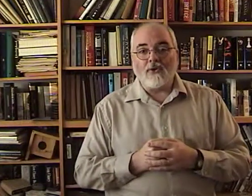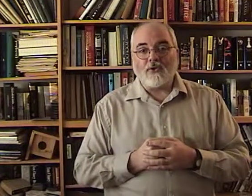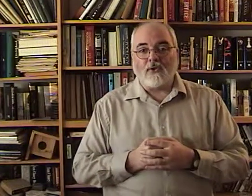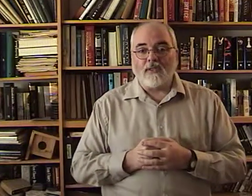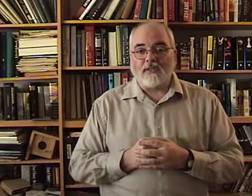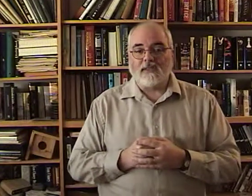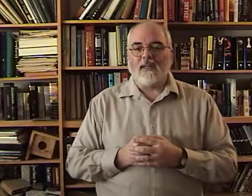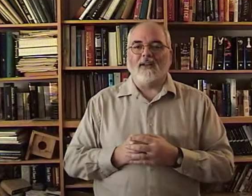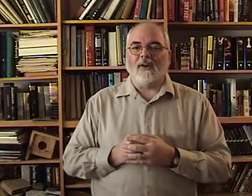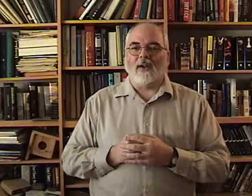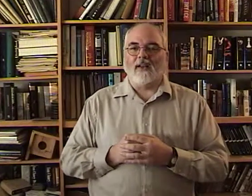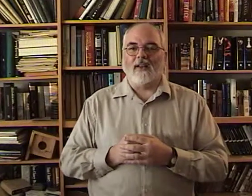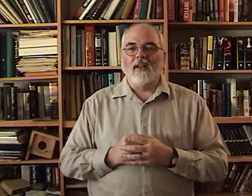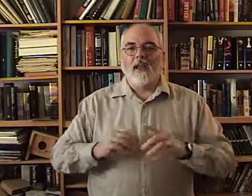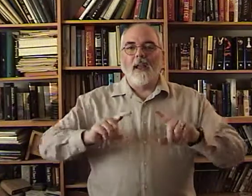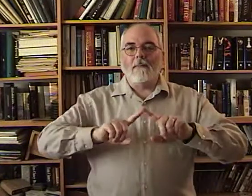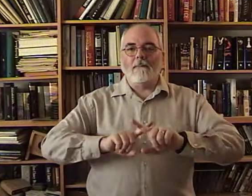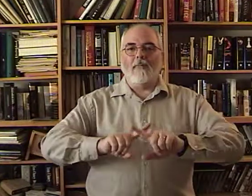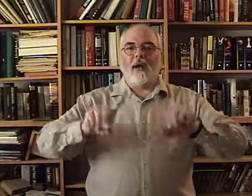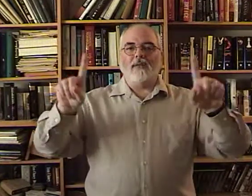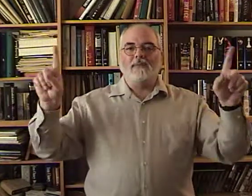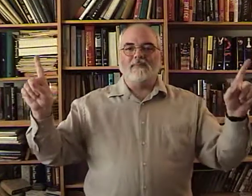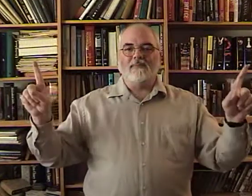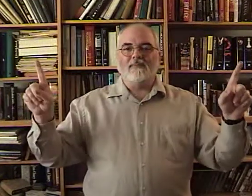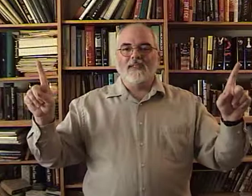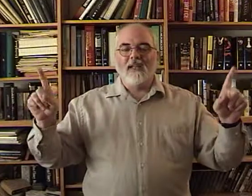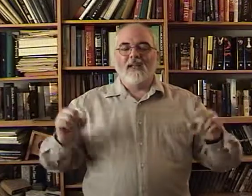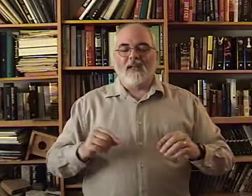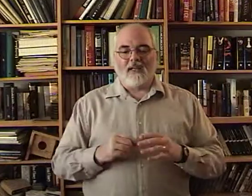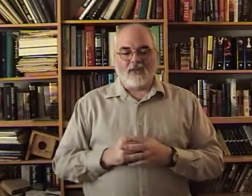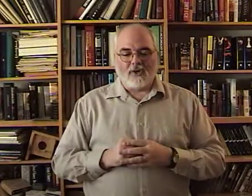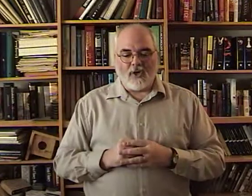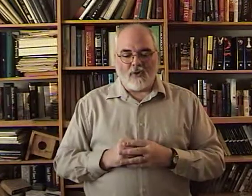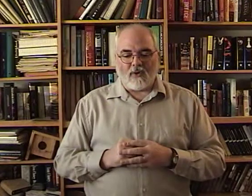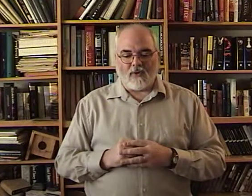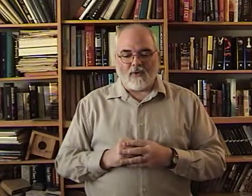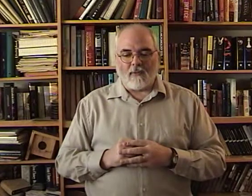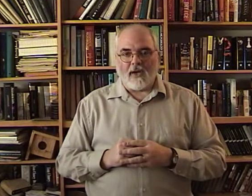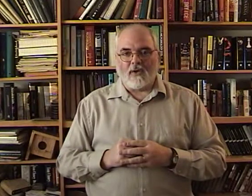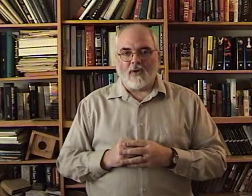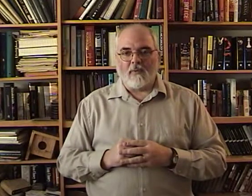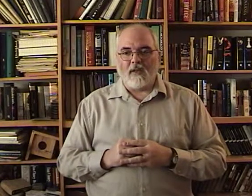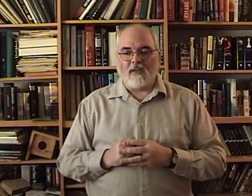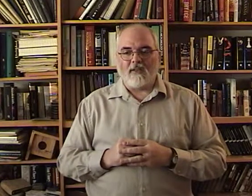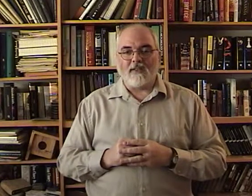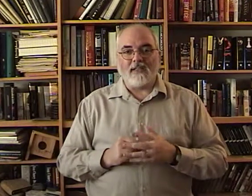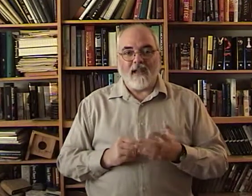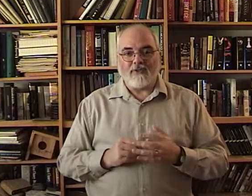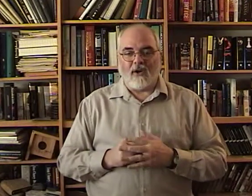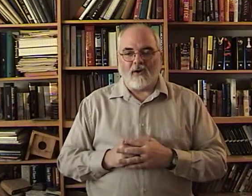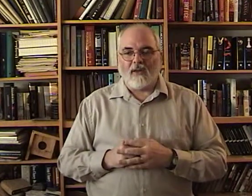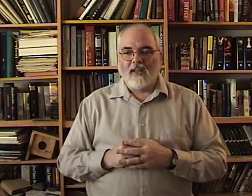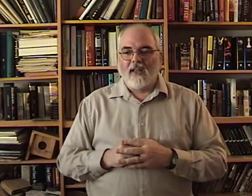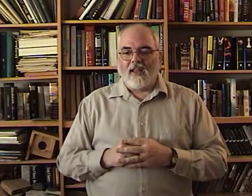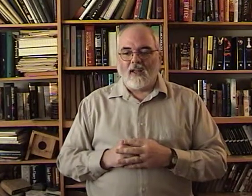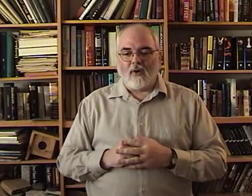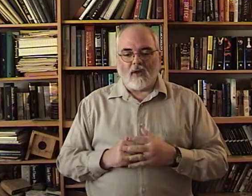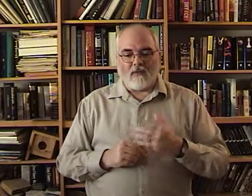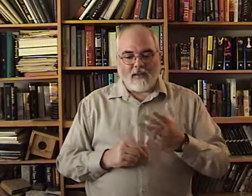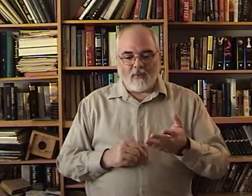assurance. Alright. But. The joke that a friend of mine told me. It's a deaf joke. A man